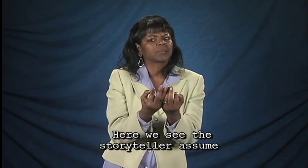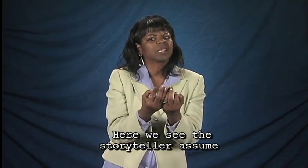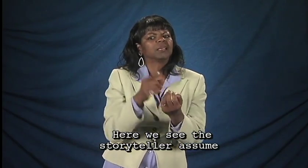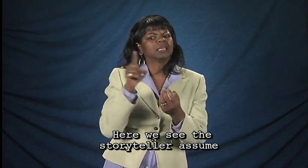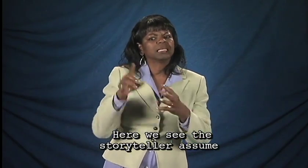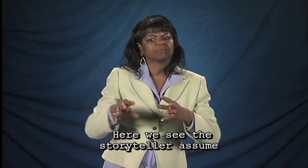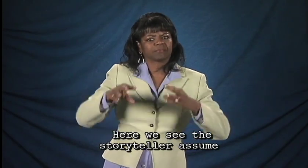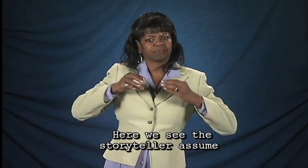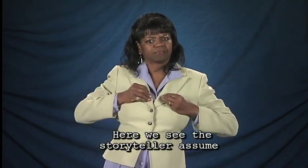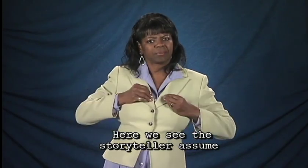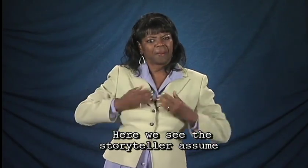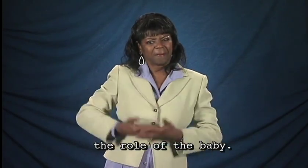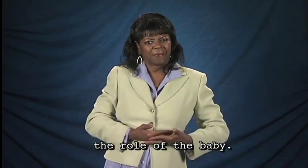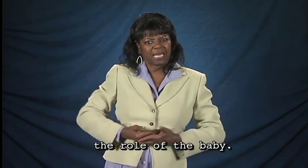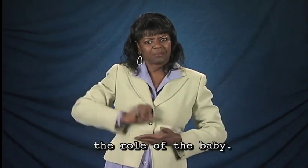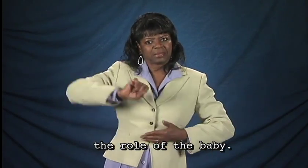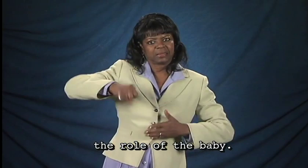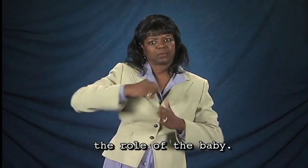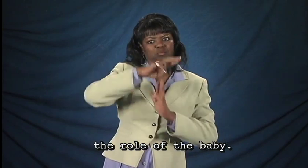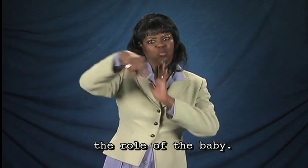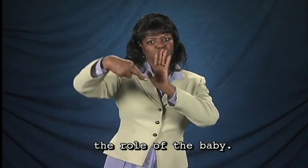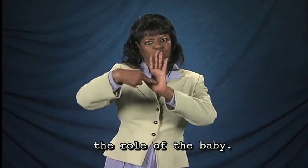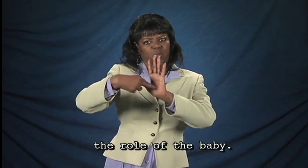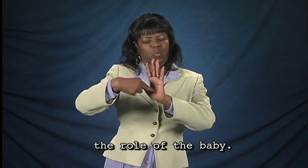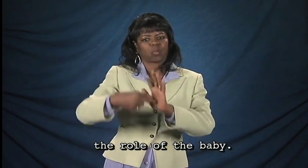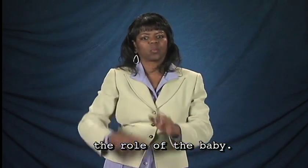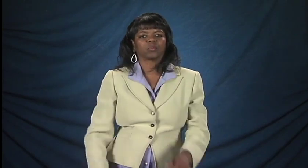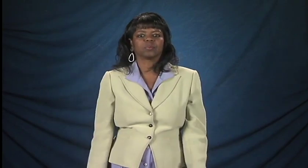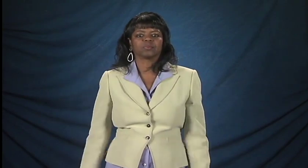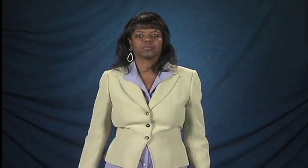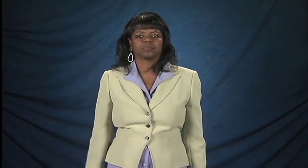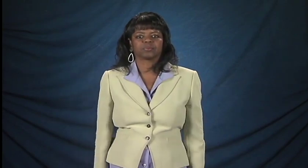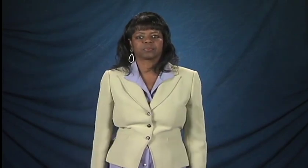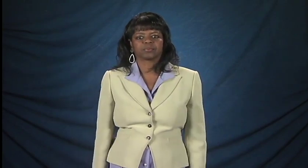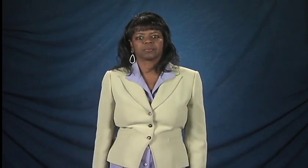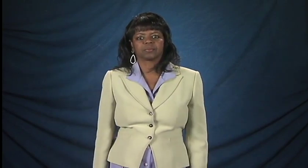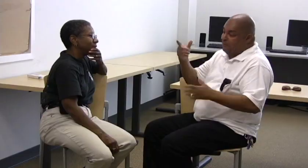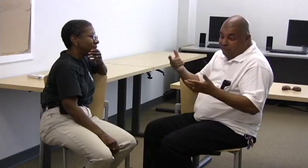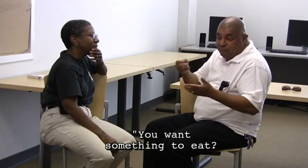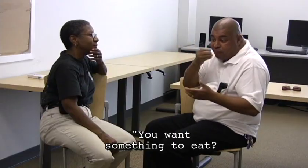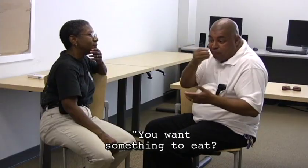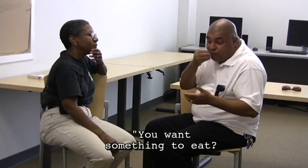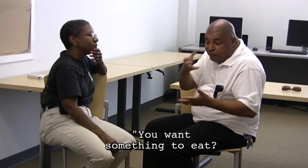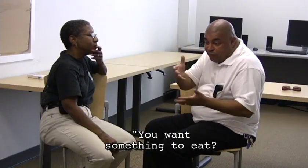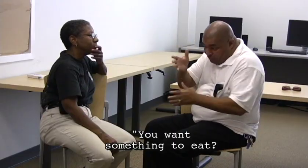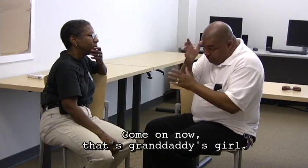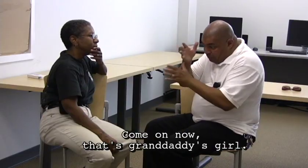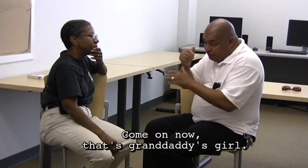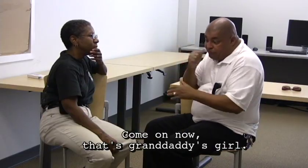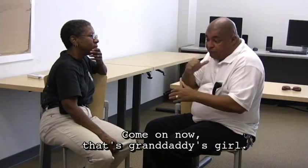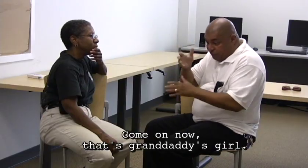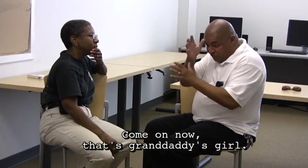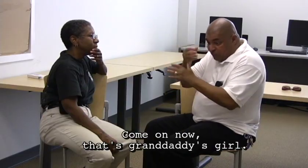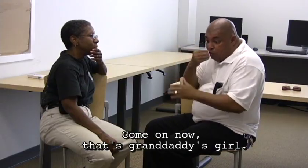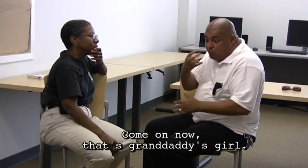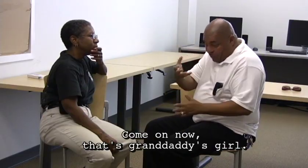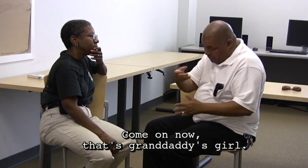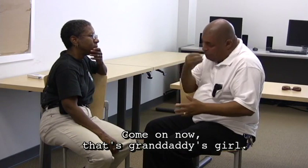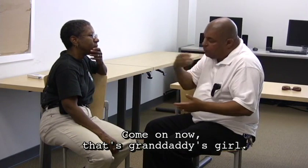Here we see the storyteller assume the role of the baby. You want something to eat? Come on now. That's granddaddy's